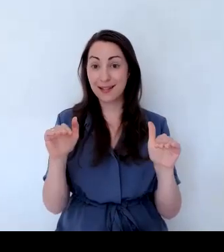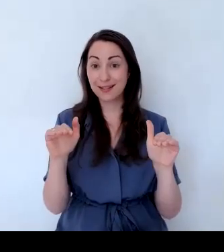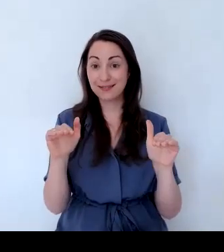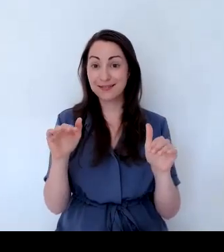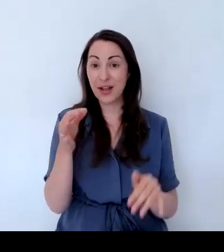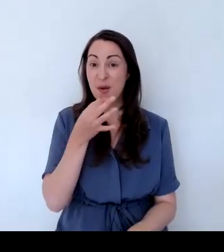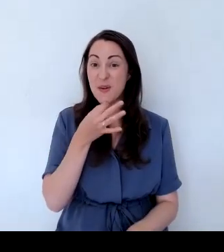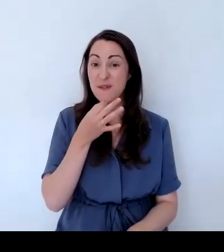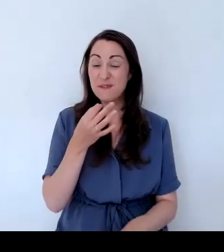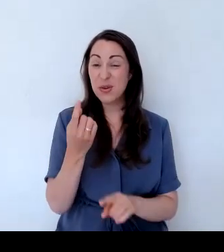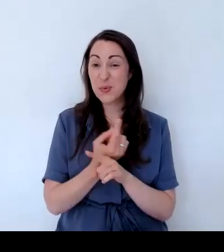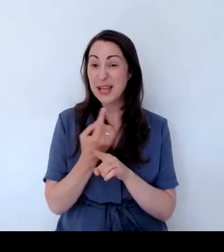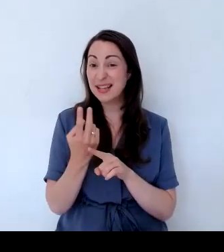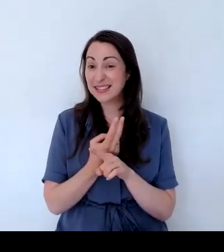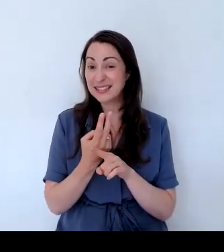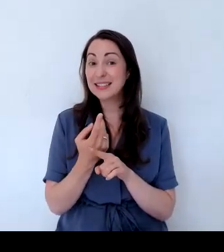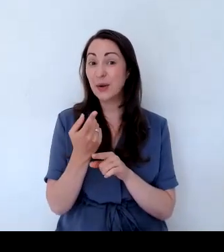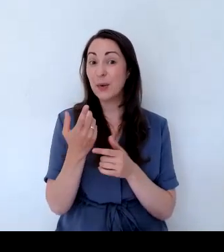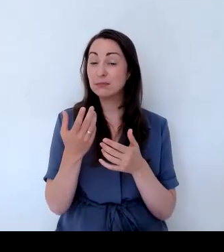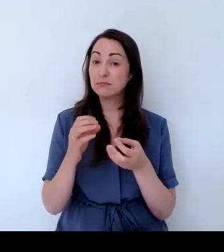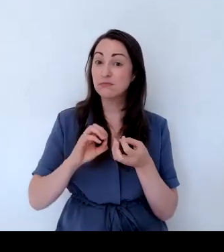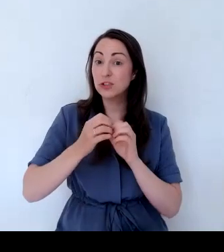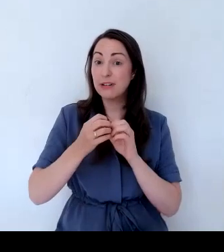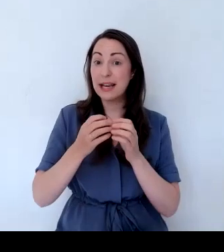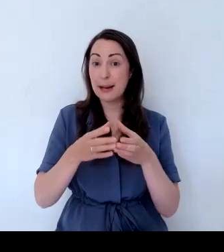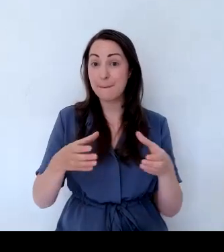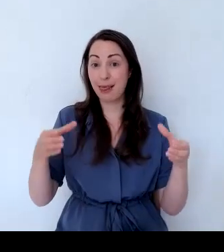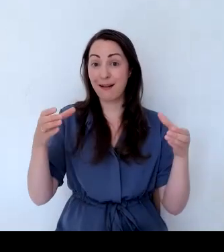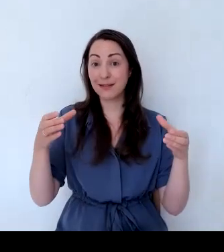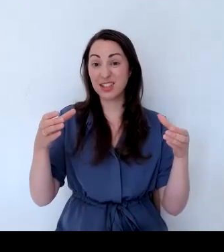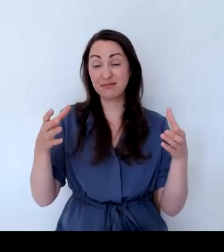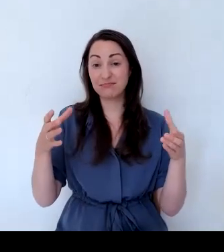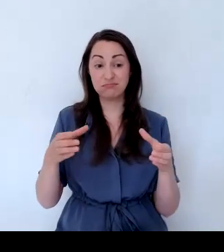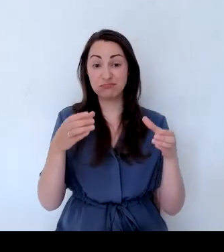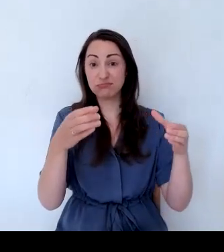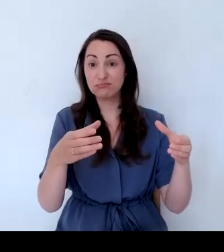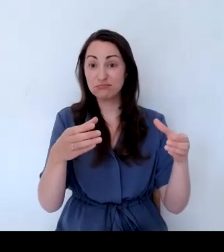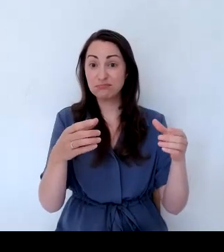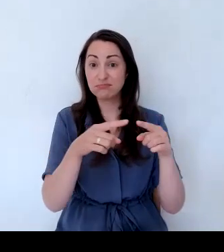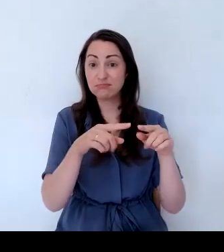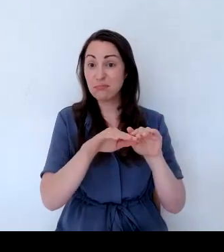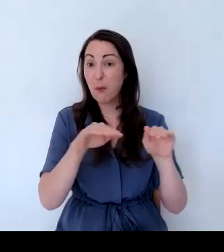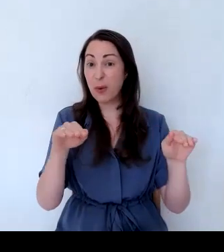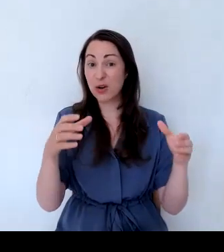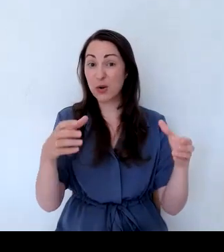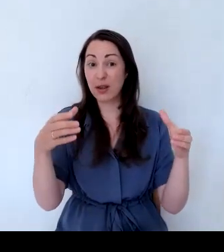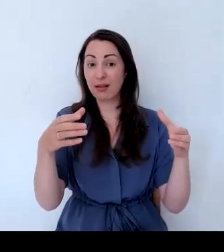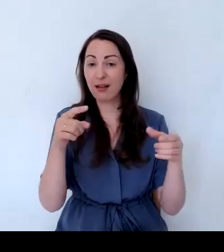made up some planters just to rest on a windowsill. And this one here is a basket planter.